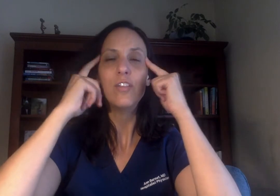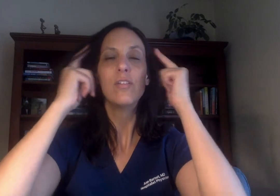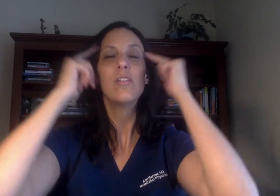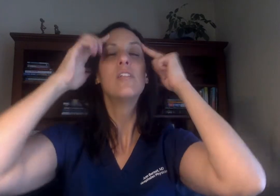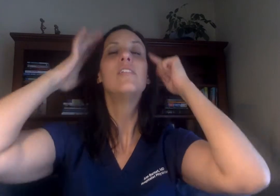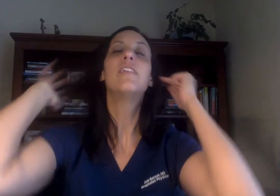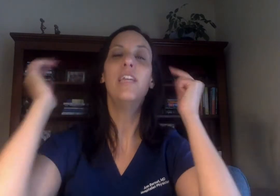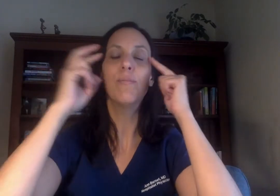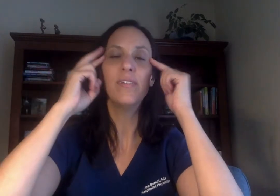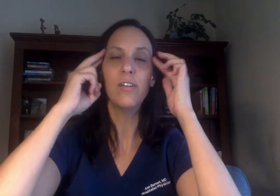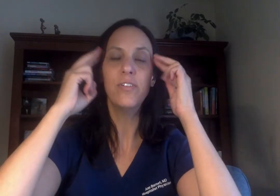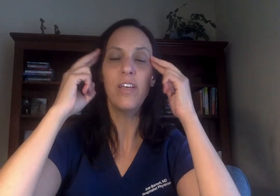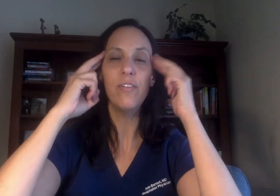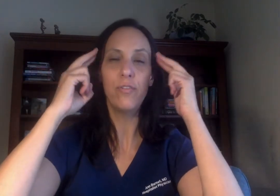to keep myself safe.